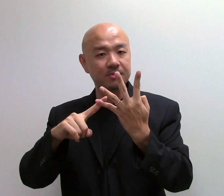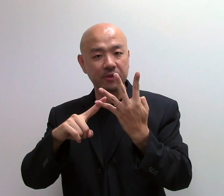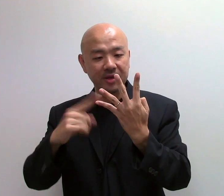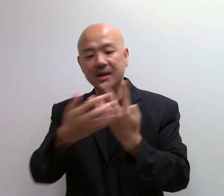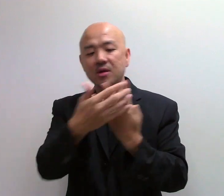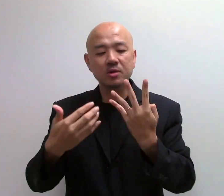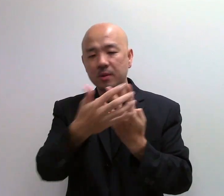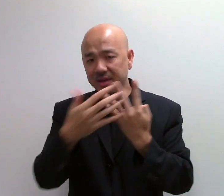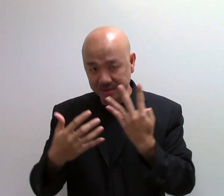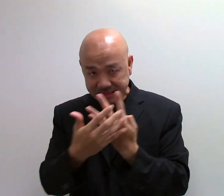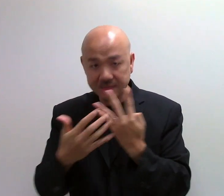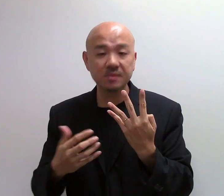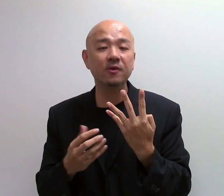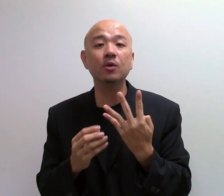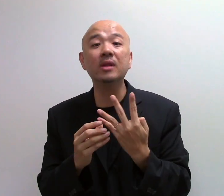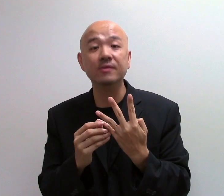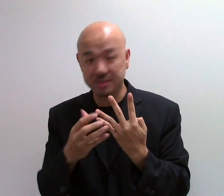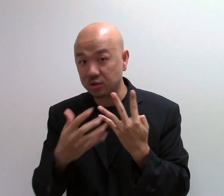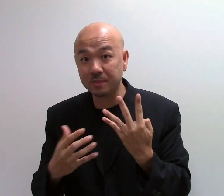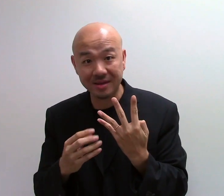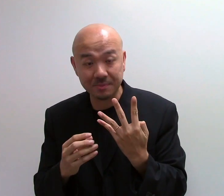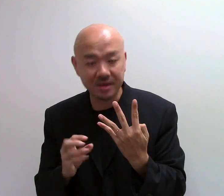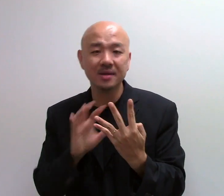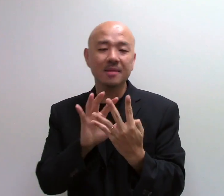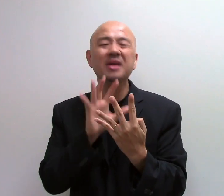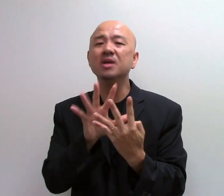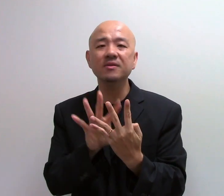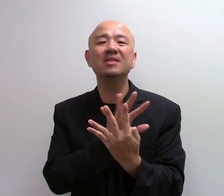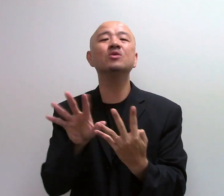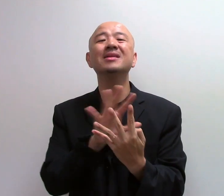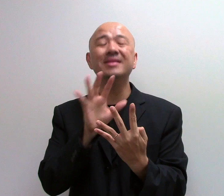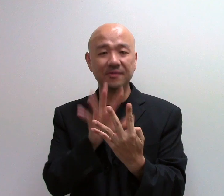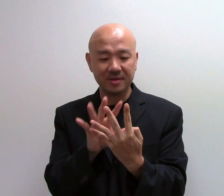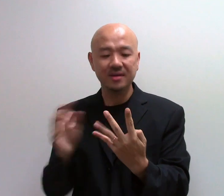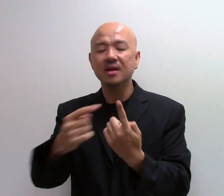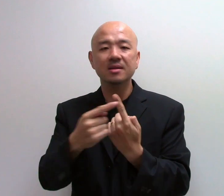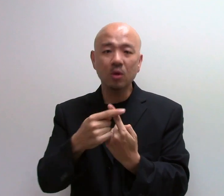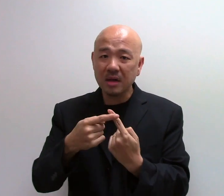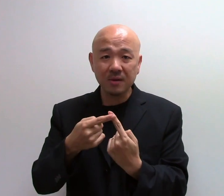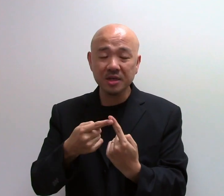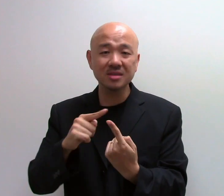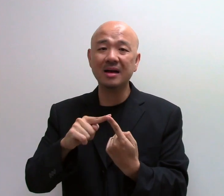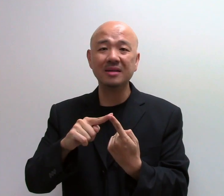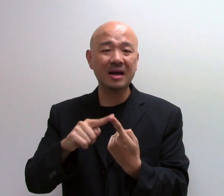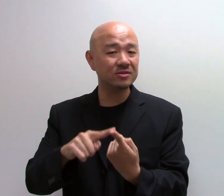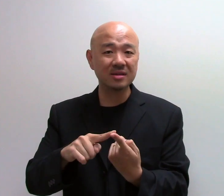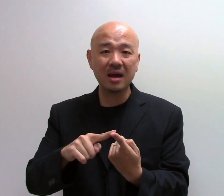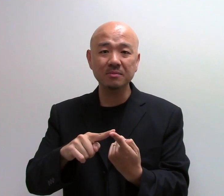bonding. Now, you probably heard these terms before in O Levels, the topic names, right? But I share with that they're totally different. The mole calculations are 100 times